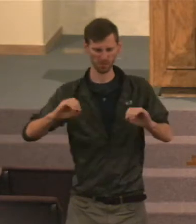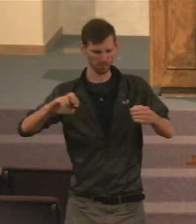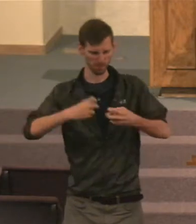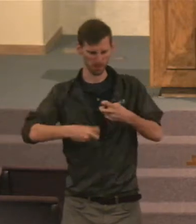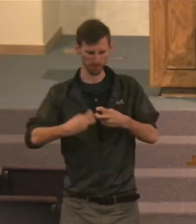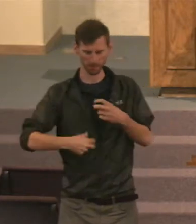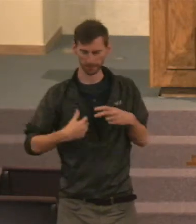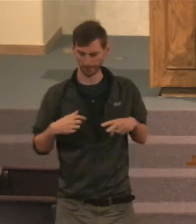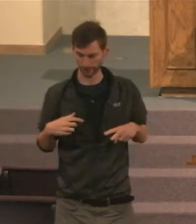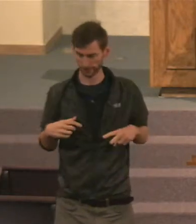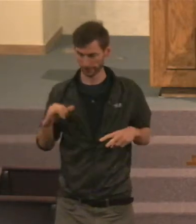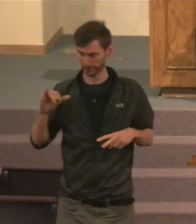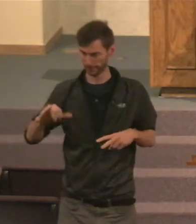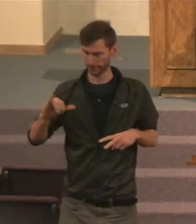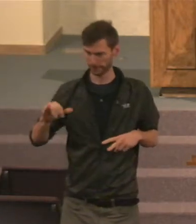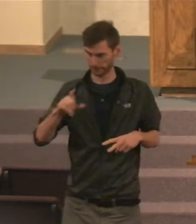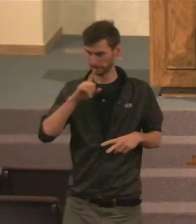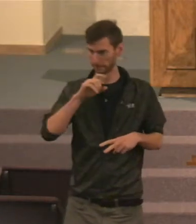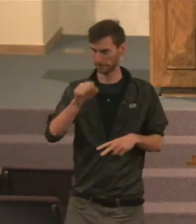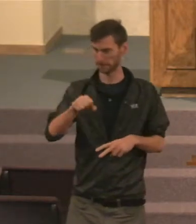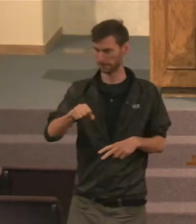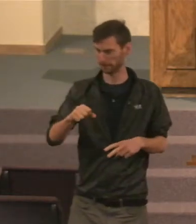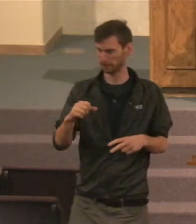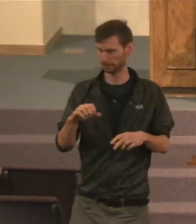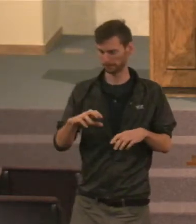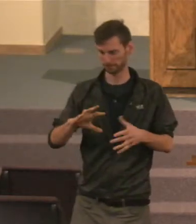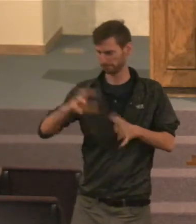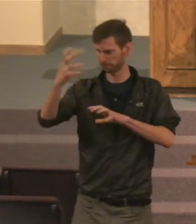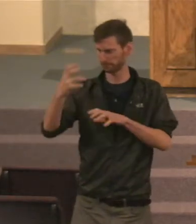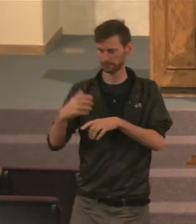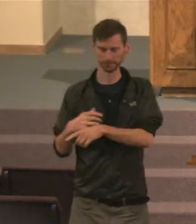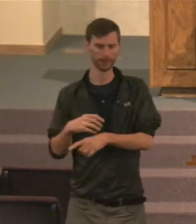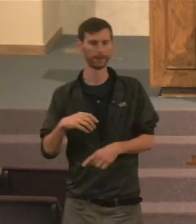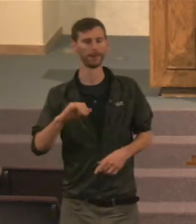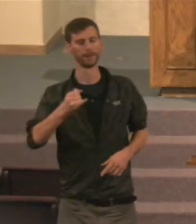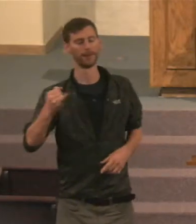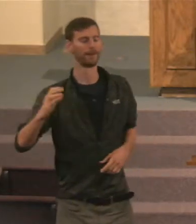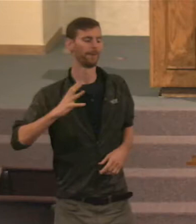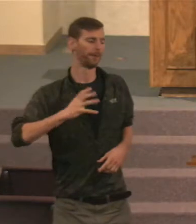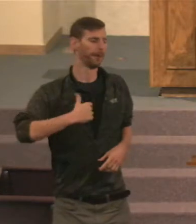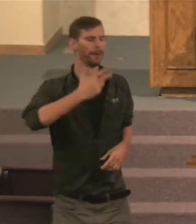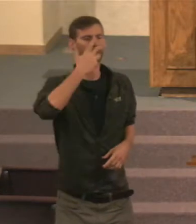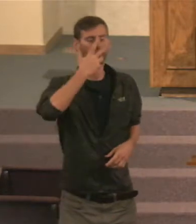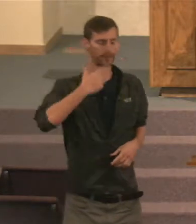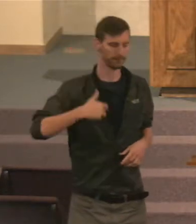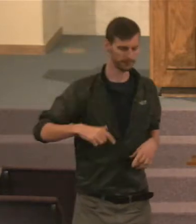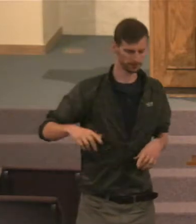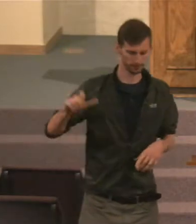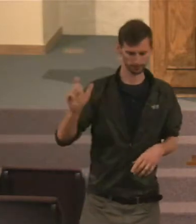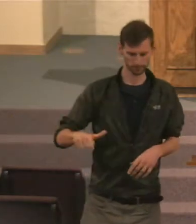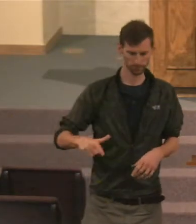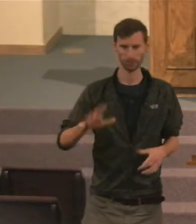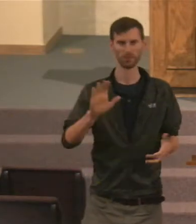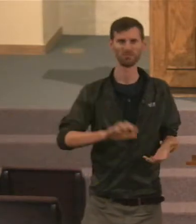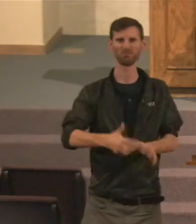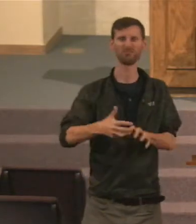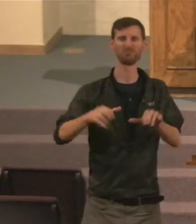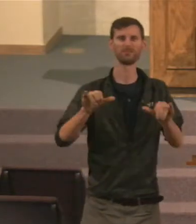I said, well, it is. So he went in there and got it done jammed and tried it again. did the same thing. So I'm here without notes tonight.